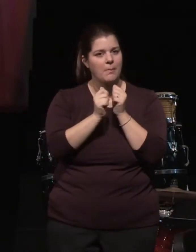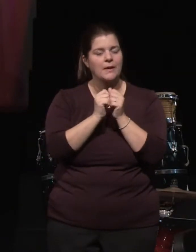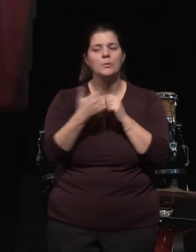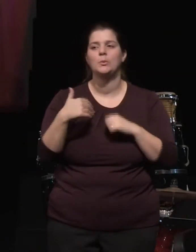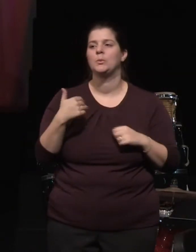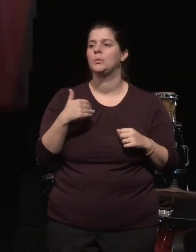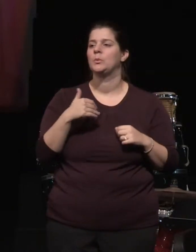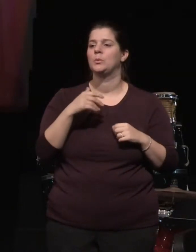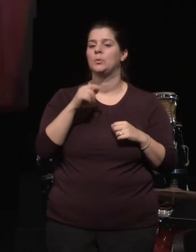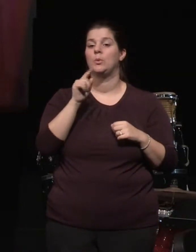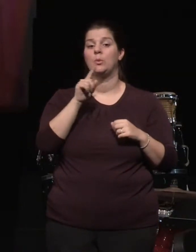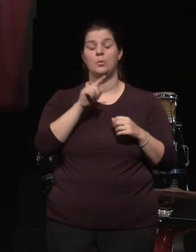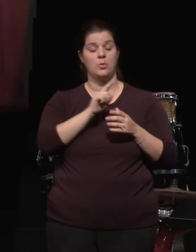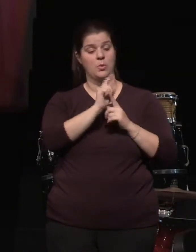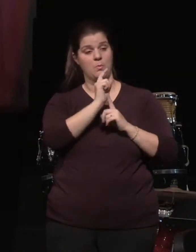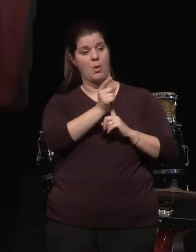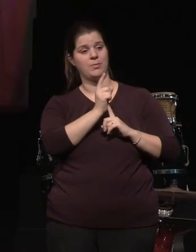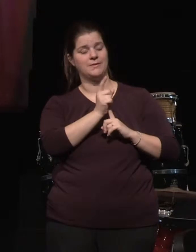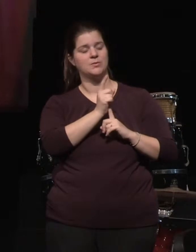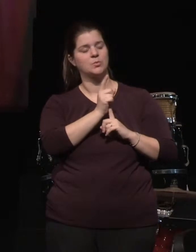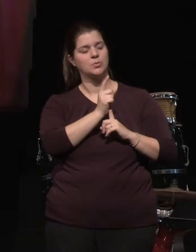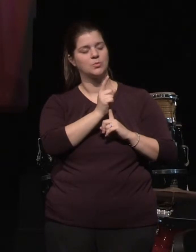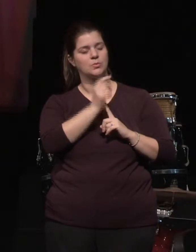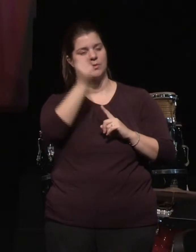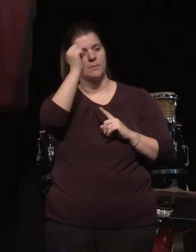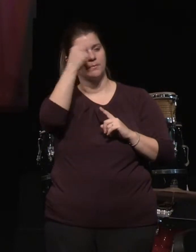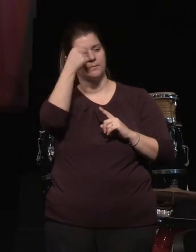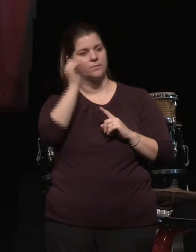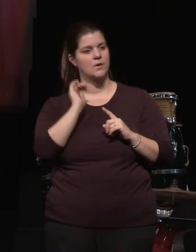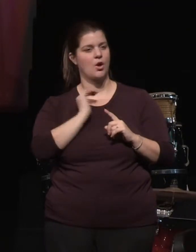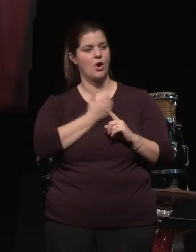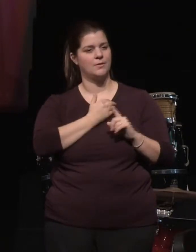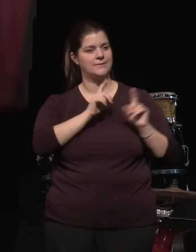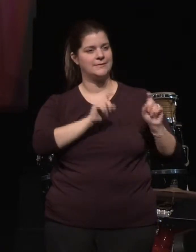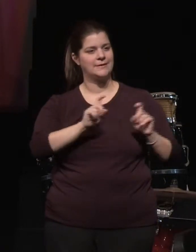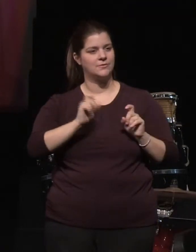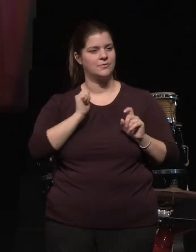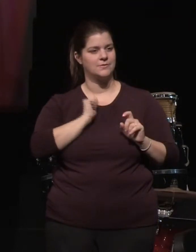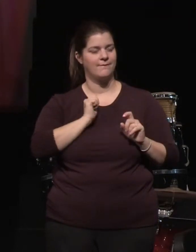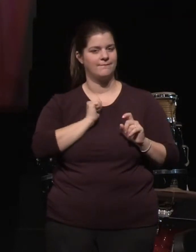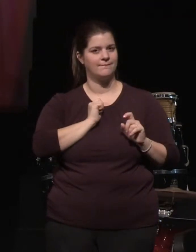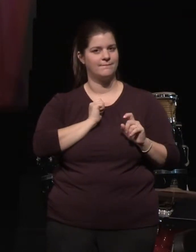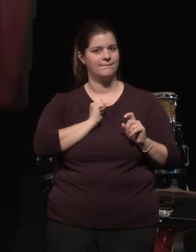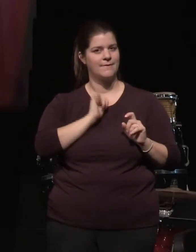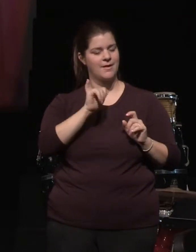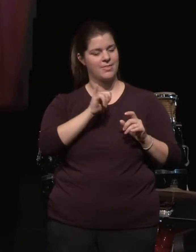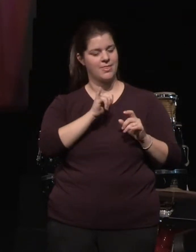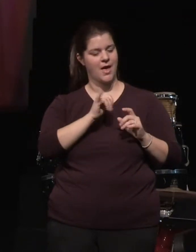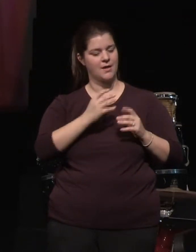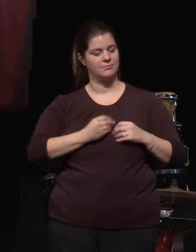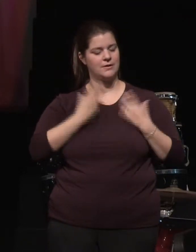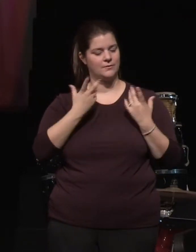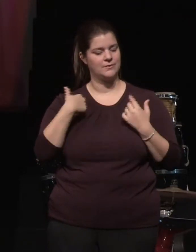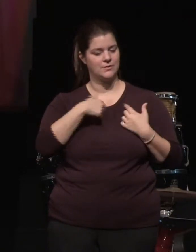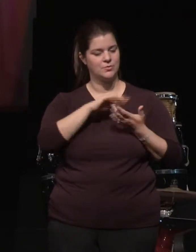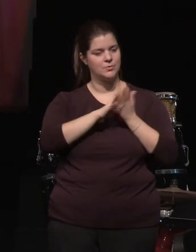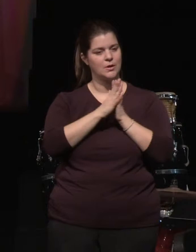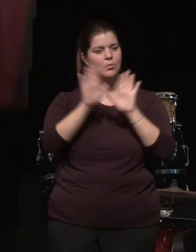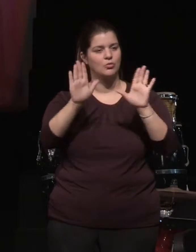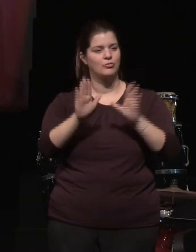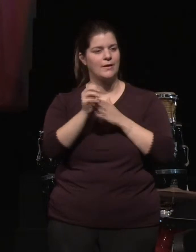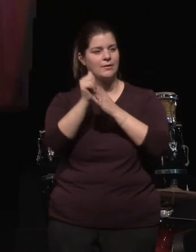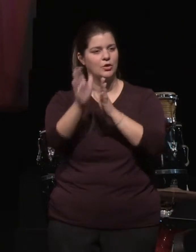memorable tests that forge great leaders, public servants with a purpose, who can